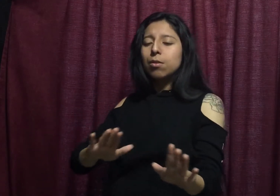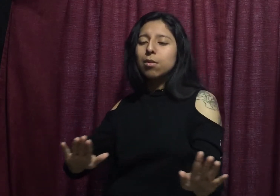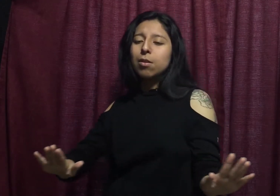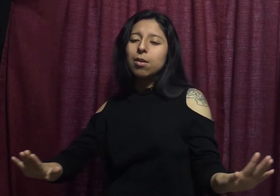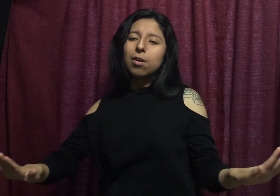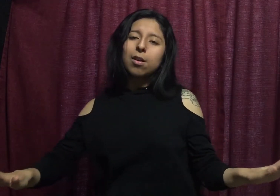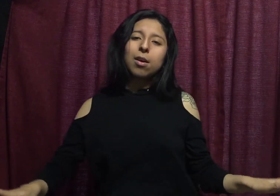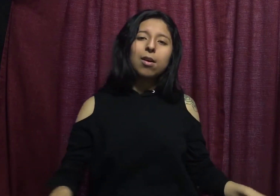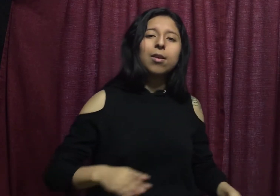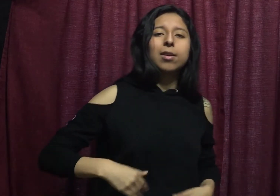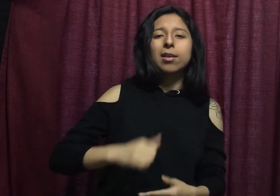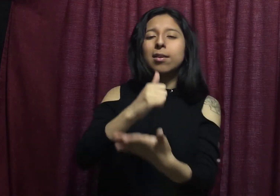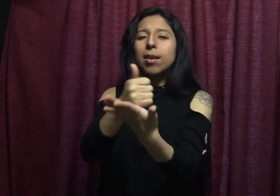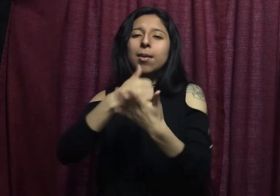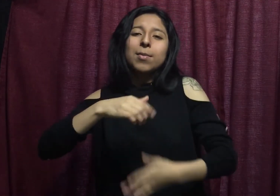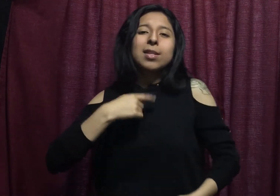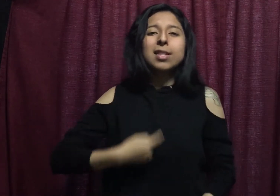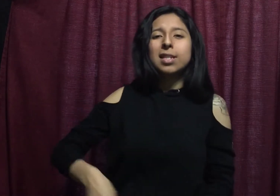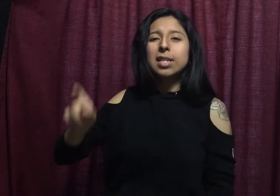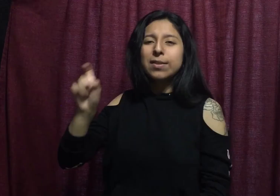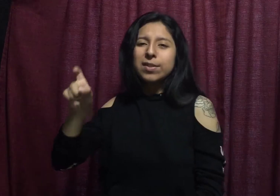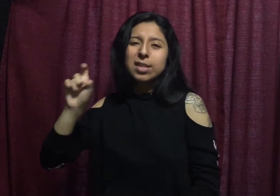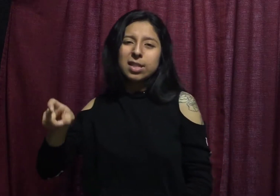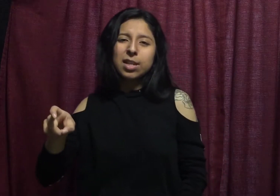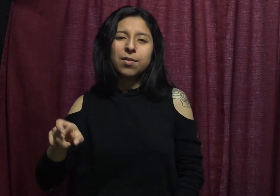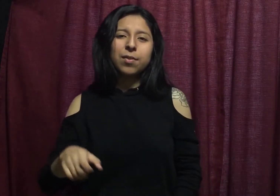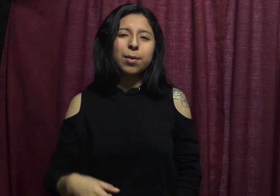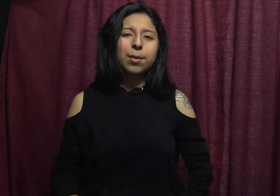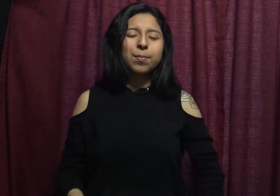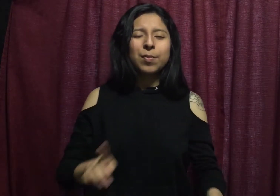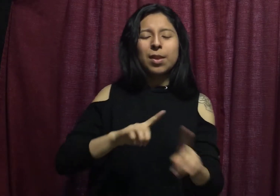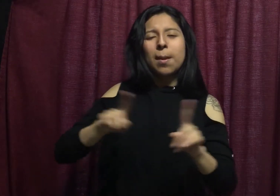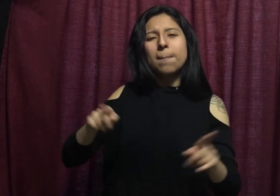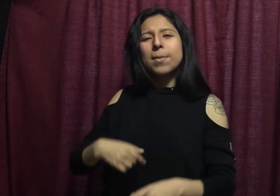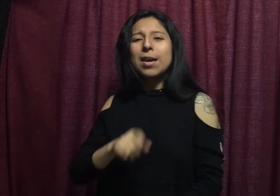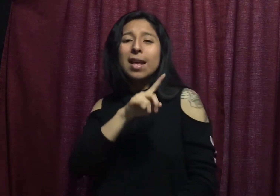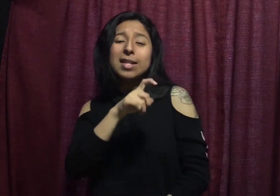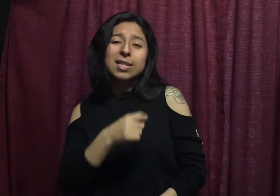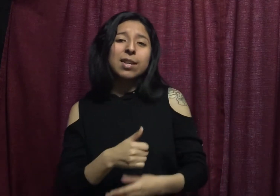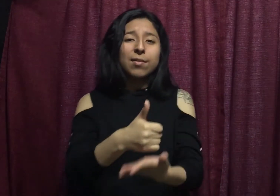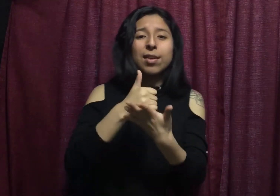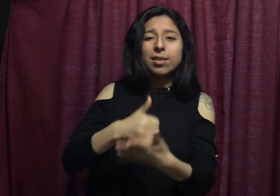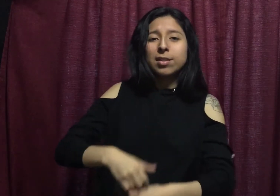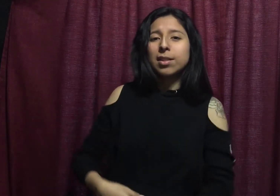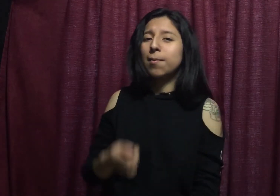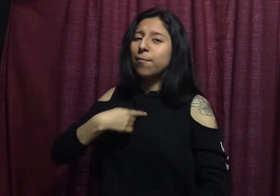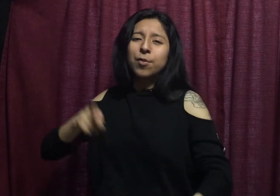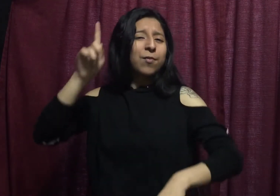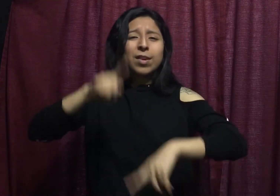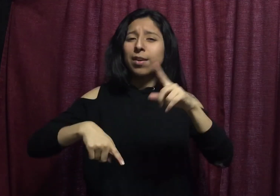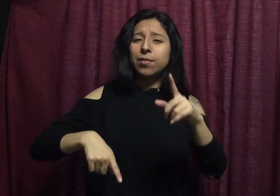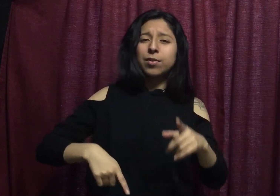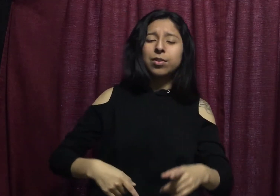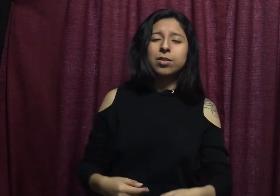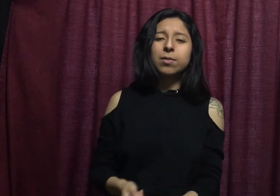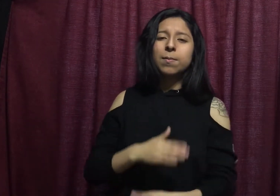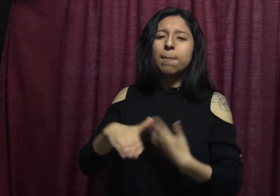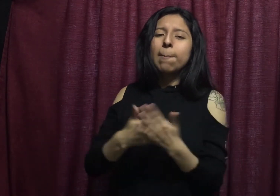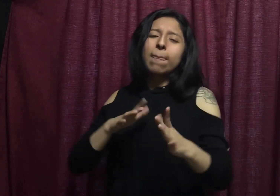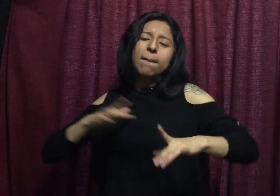I'm in need of a savior But I'm not asking for favors My